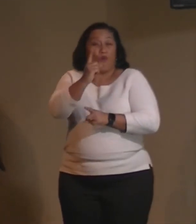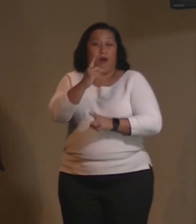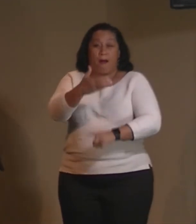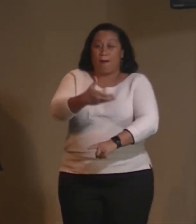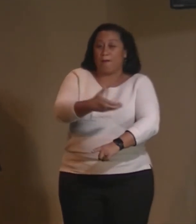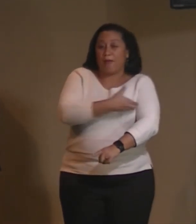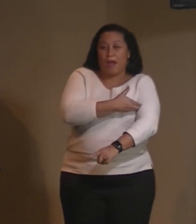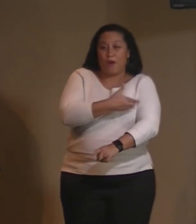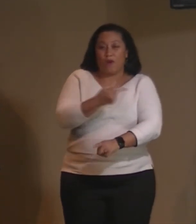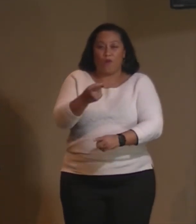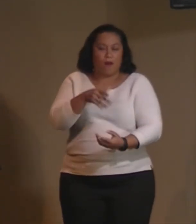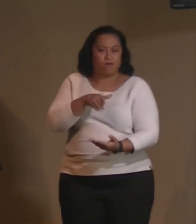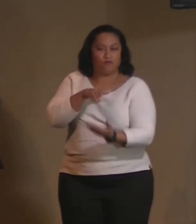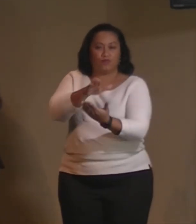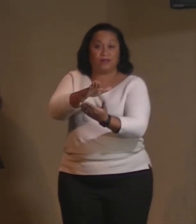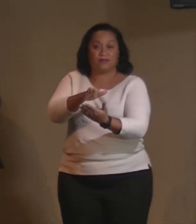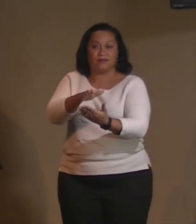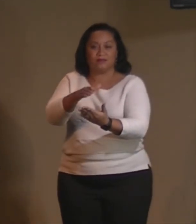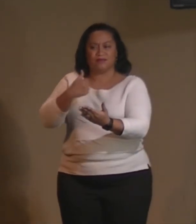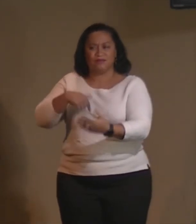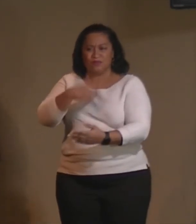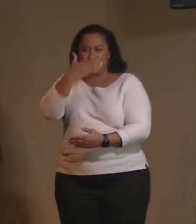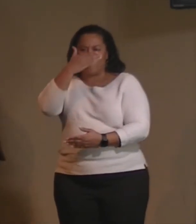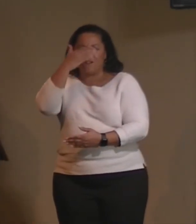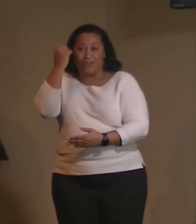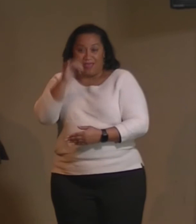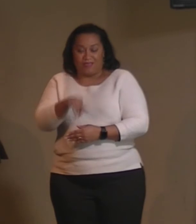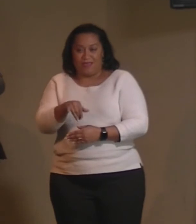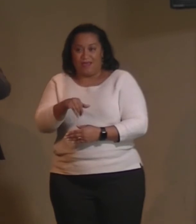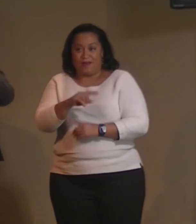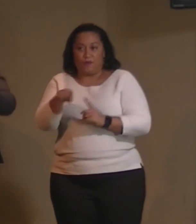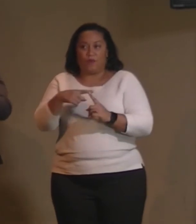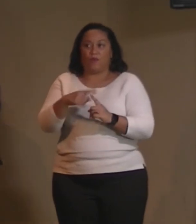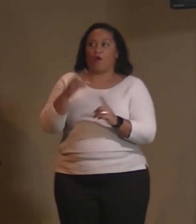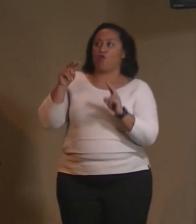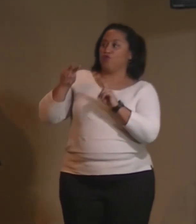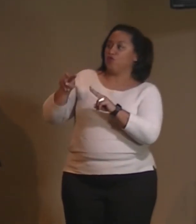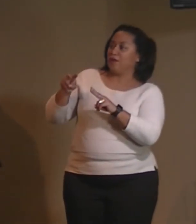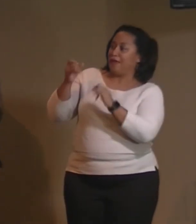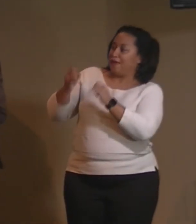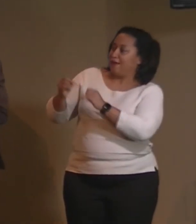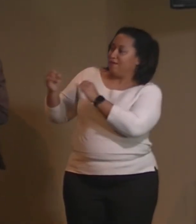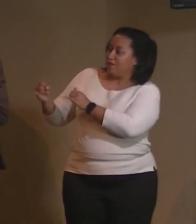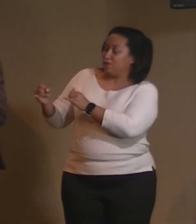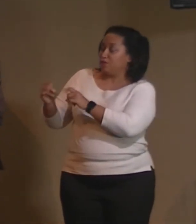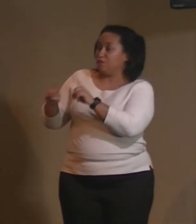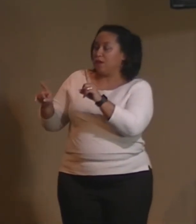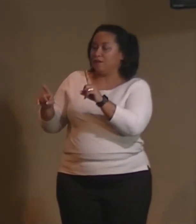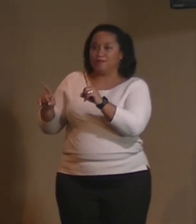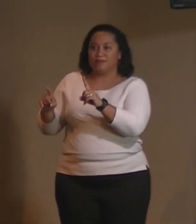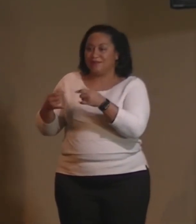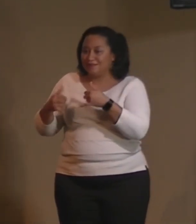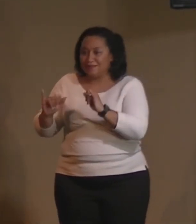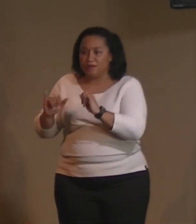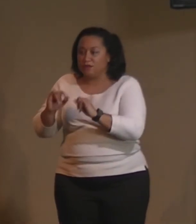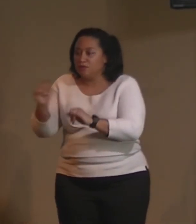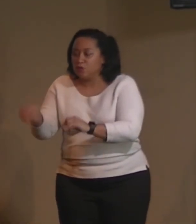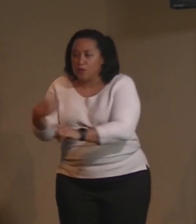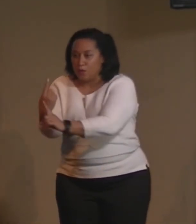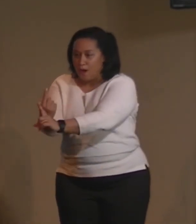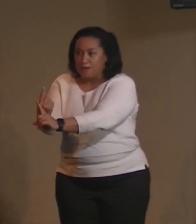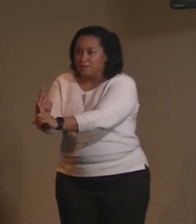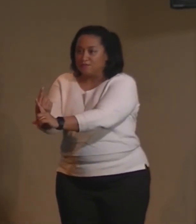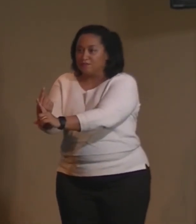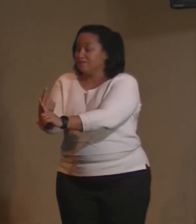One. We forget that when we're looking at individuals. But there's still only one. Indescribable,